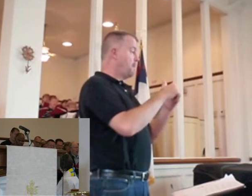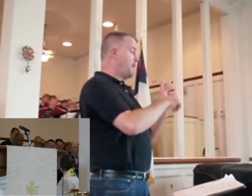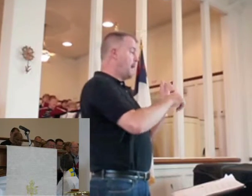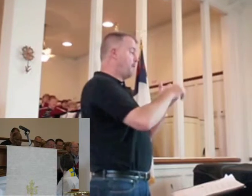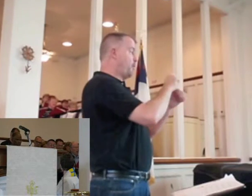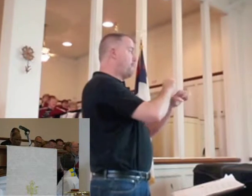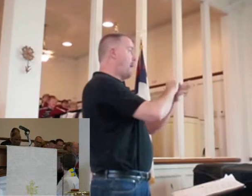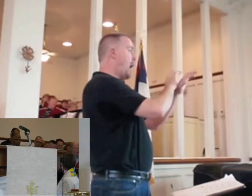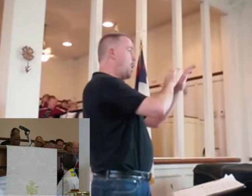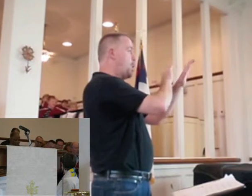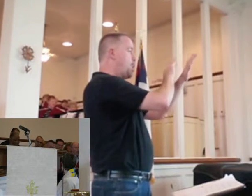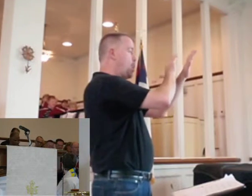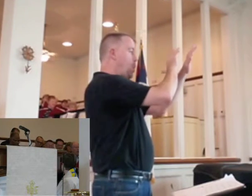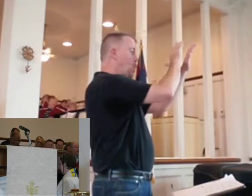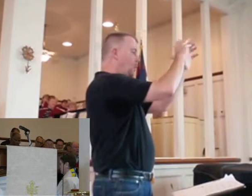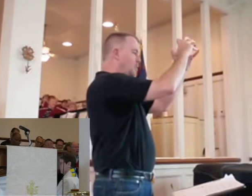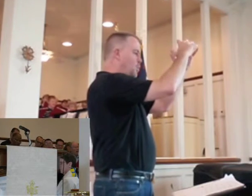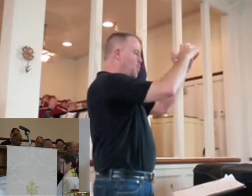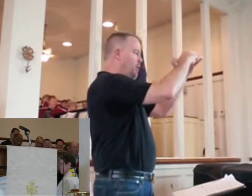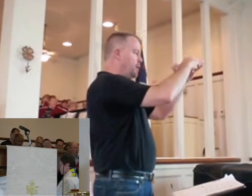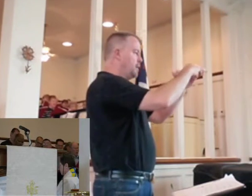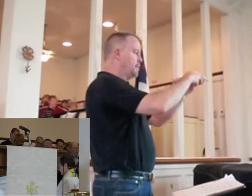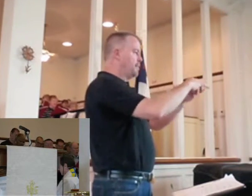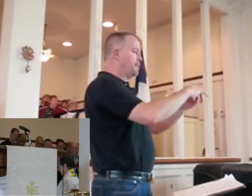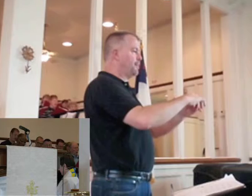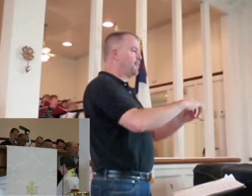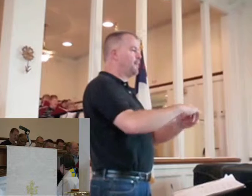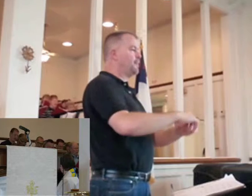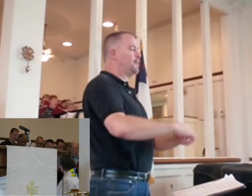may flow,